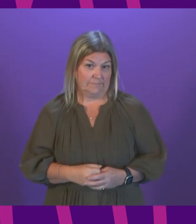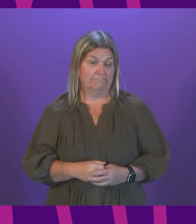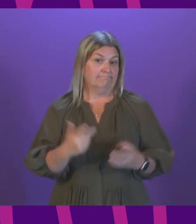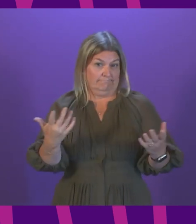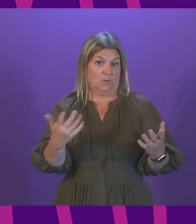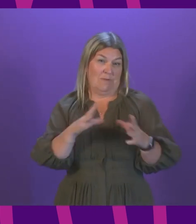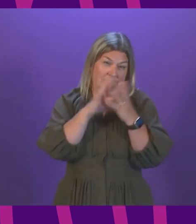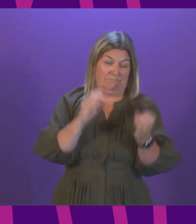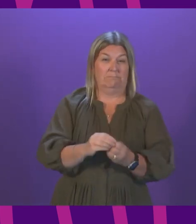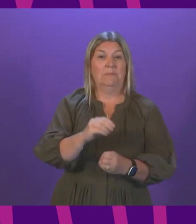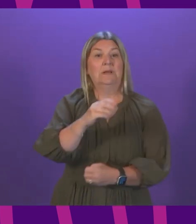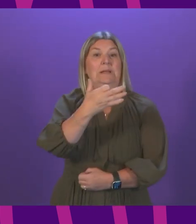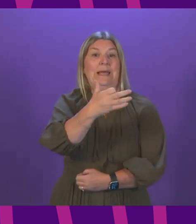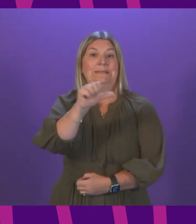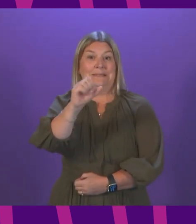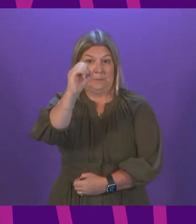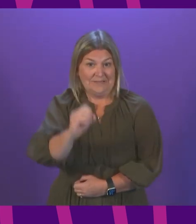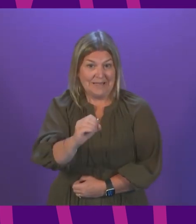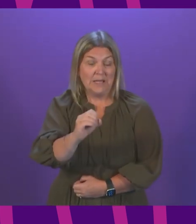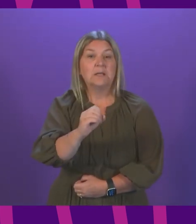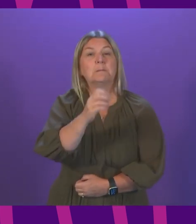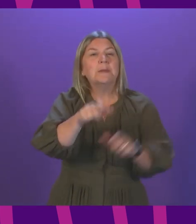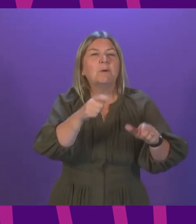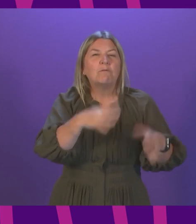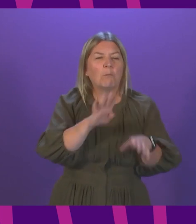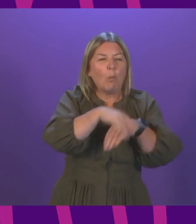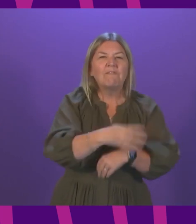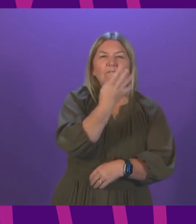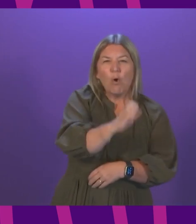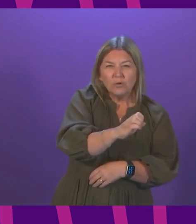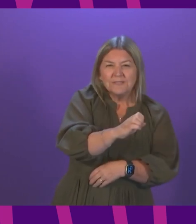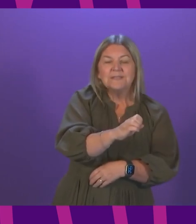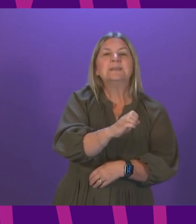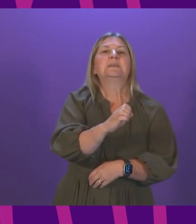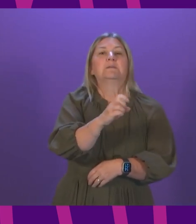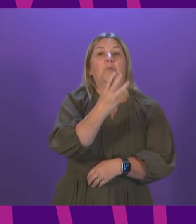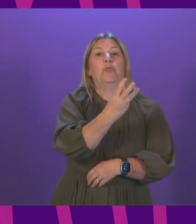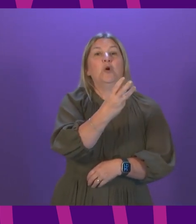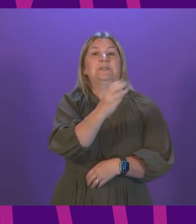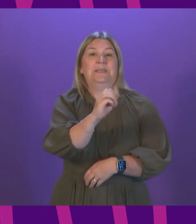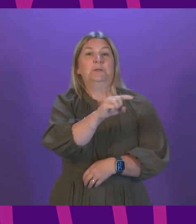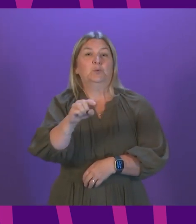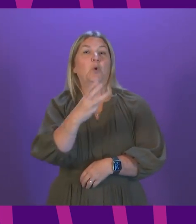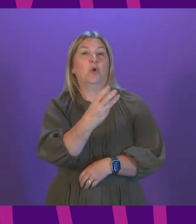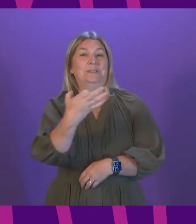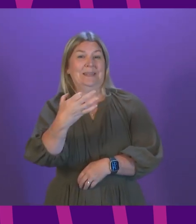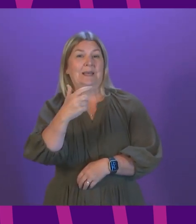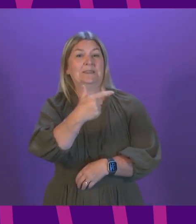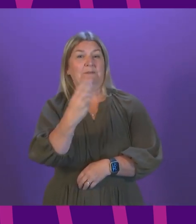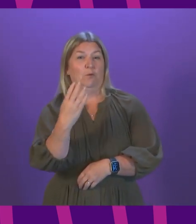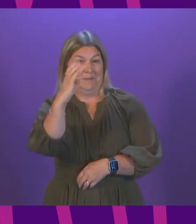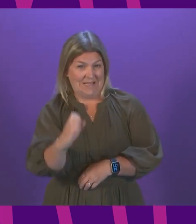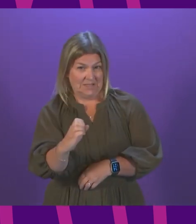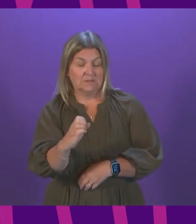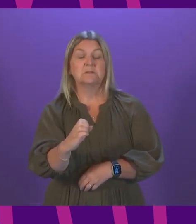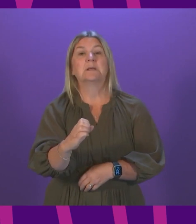includes 96 per cent of people aged 40 and over, 74 per cent of 30 to 39-year-olds, and